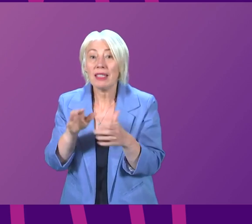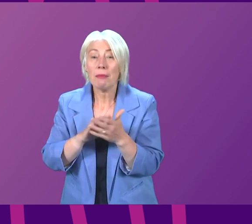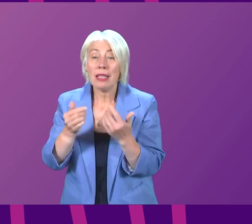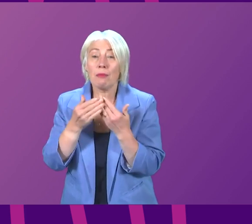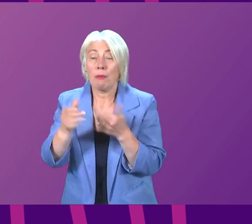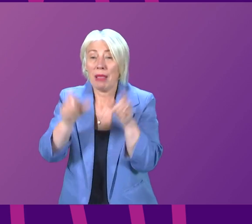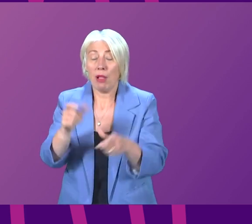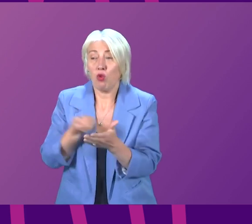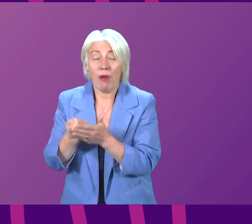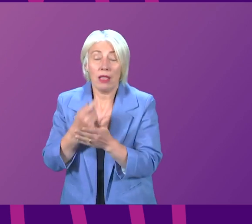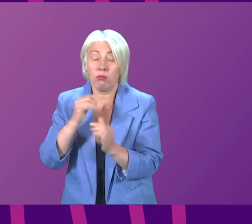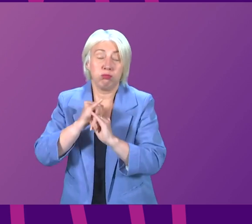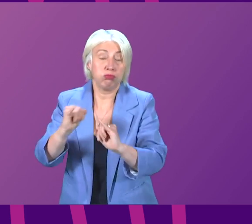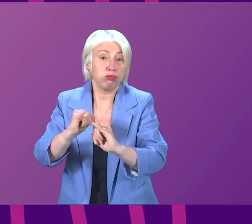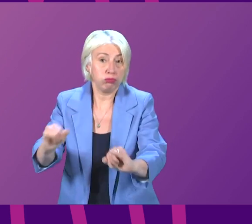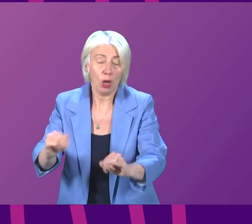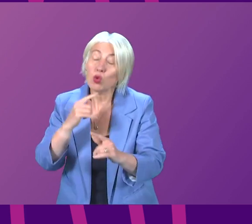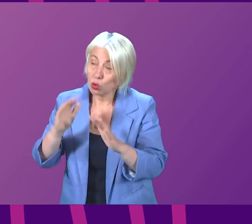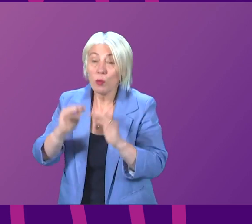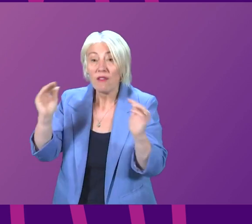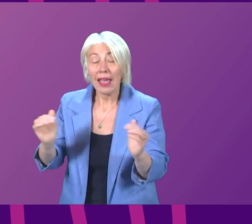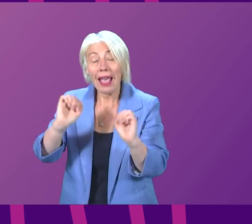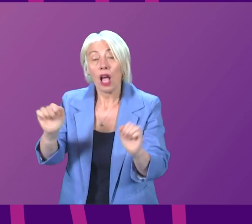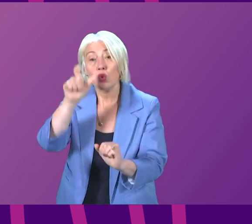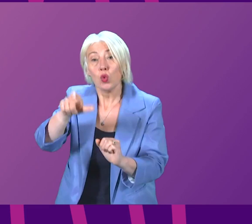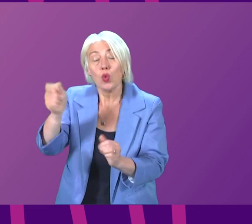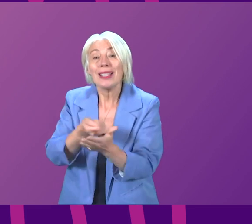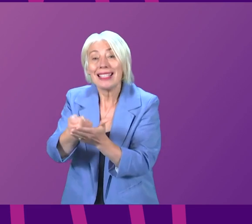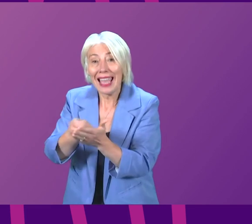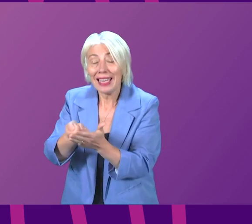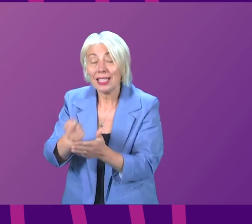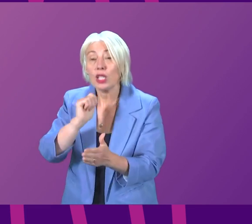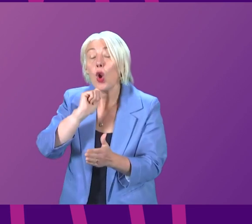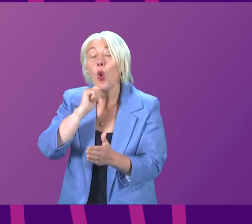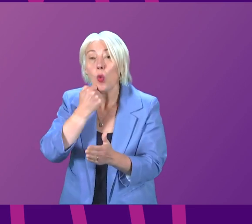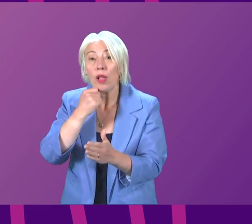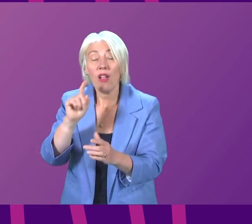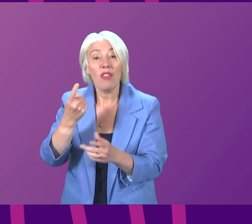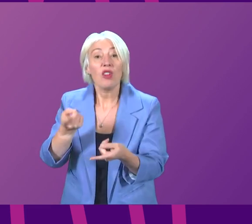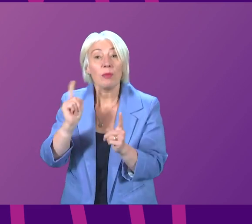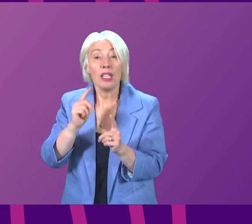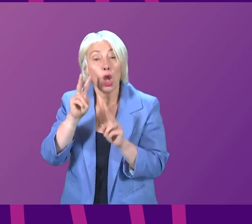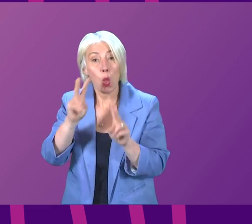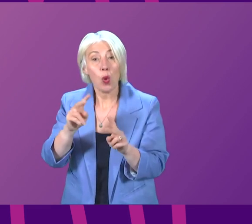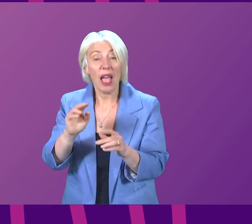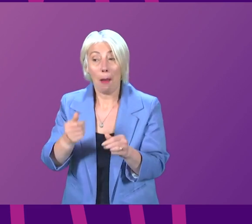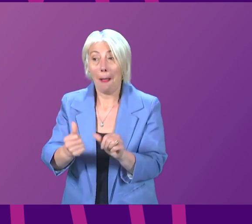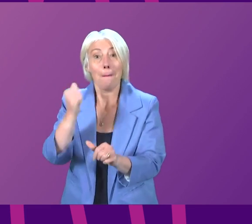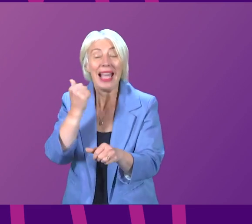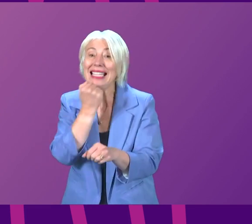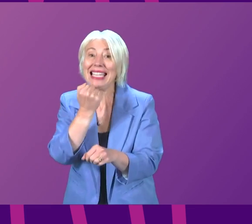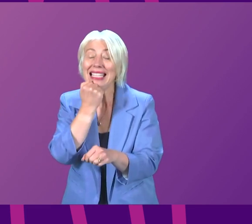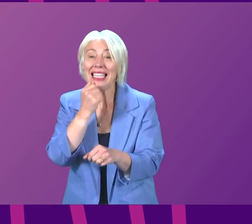tenants so in fairness to tenants will the First Minister explore backdating the rent freeze to June First Minister